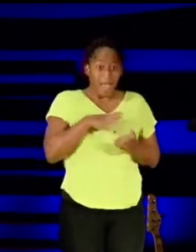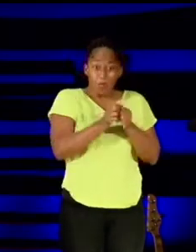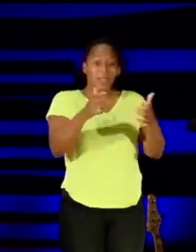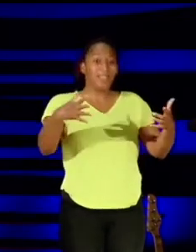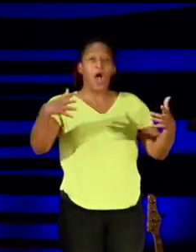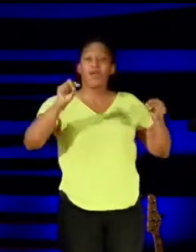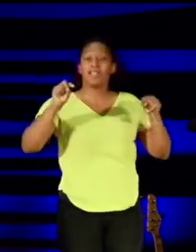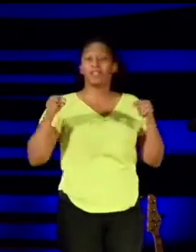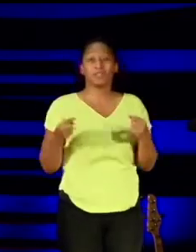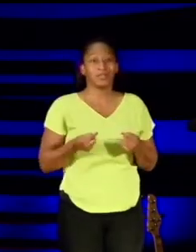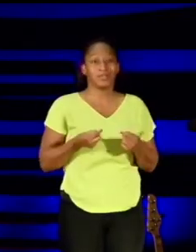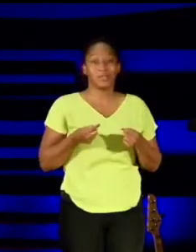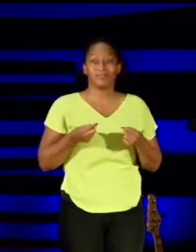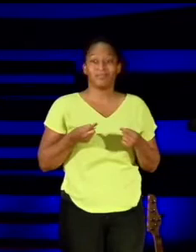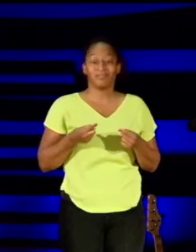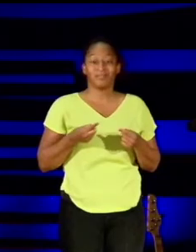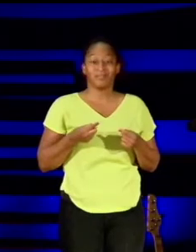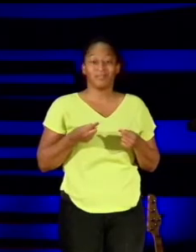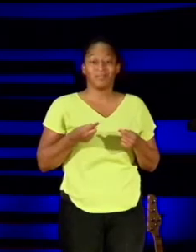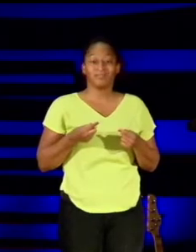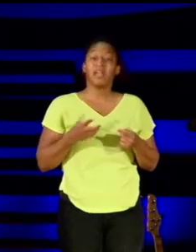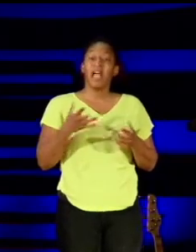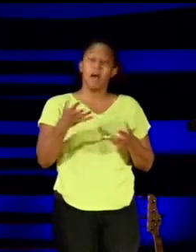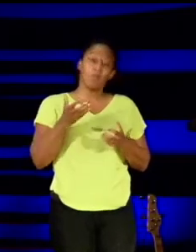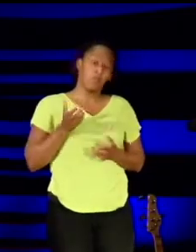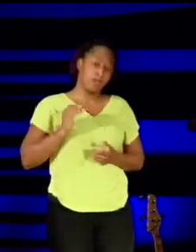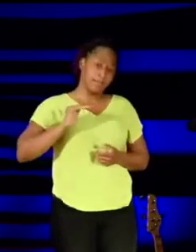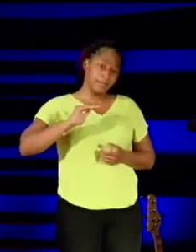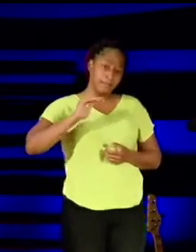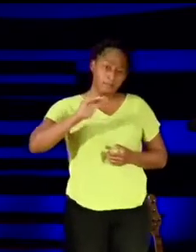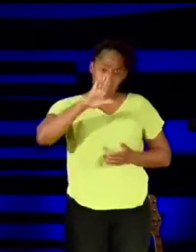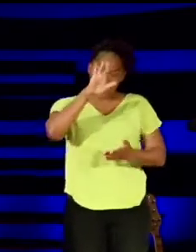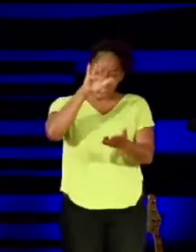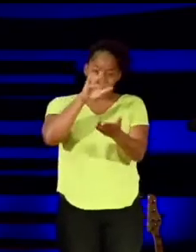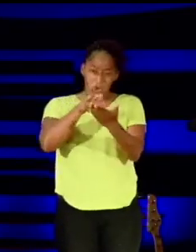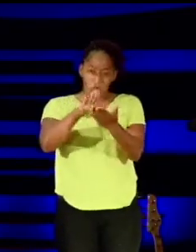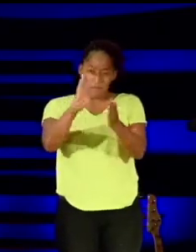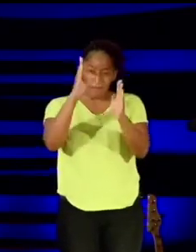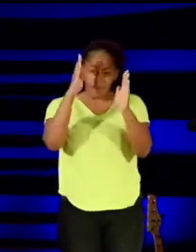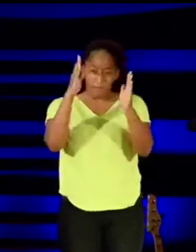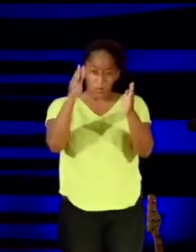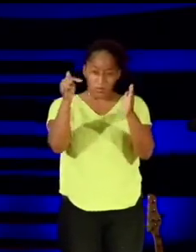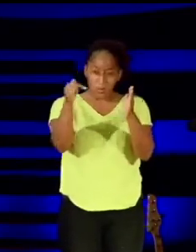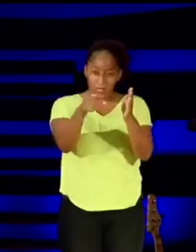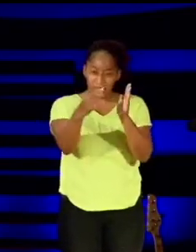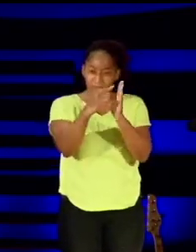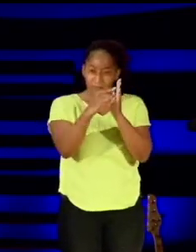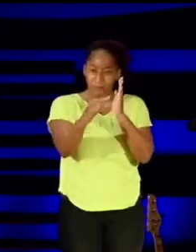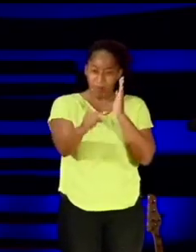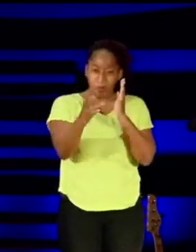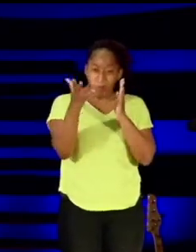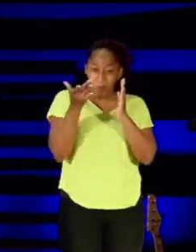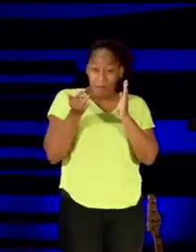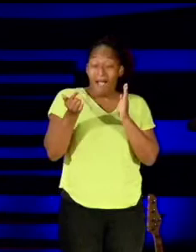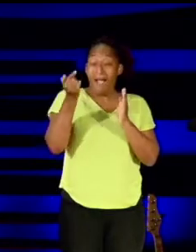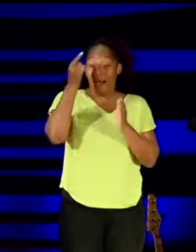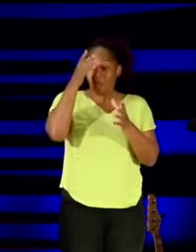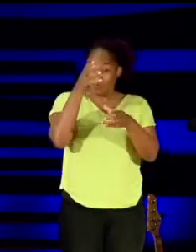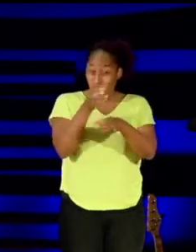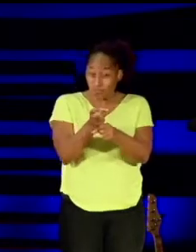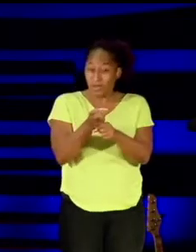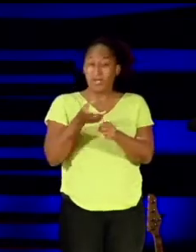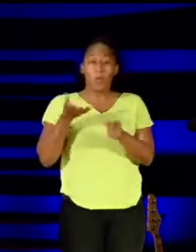in any way. And I want to center your attention on this particular verse this morning because I believe that what has